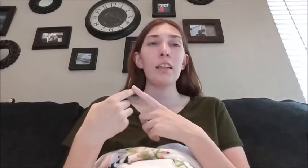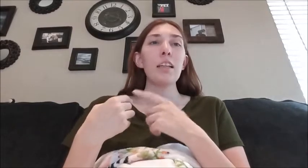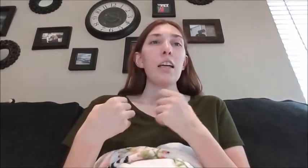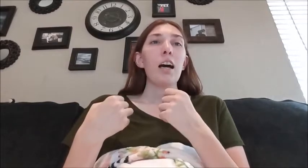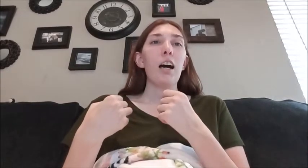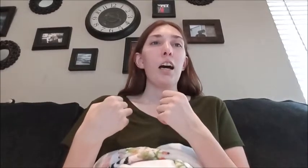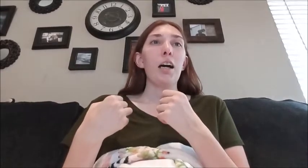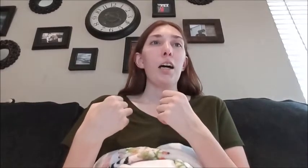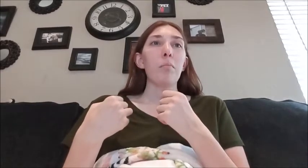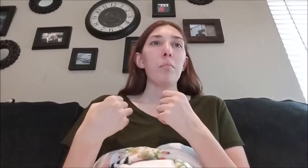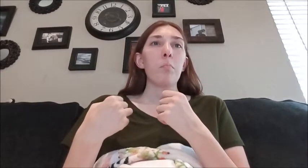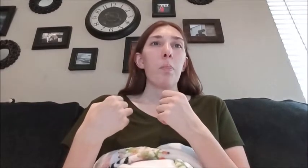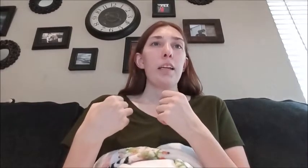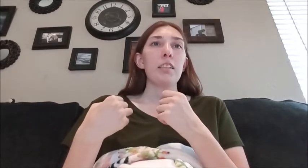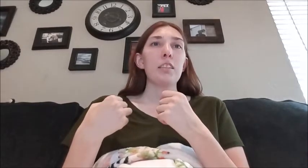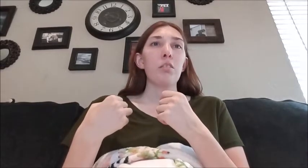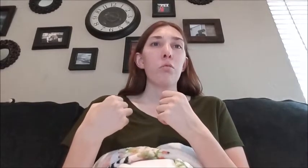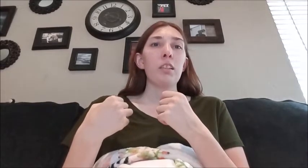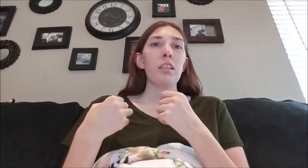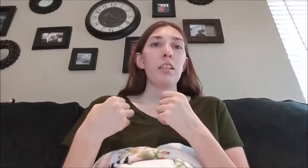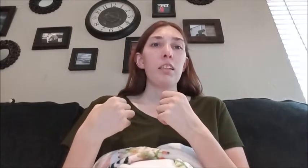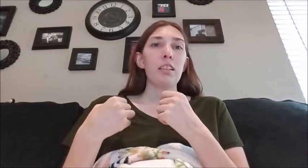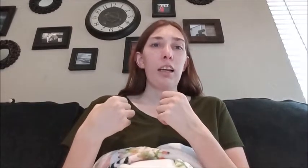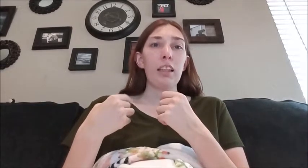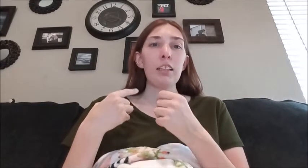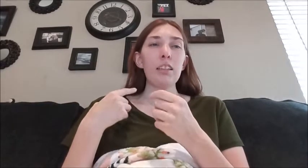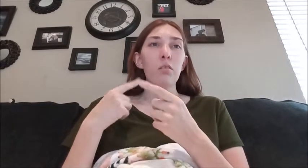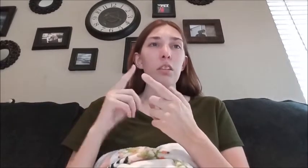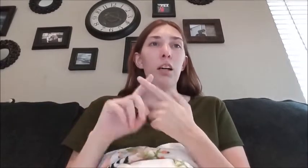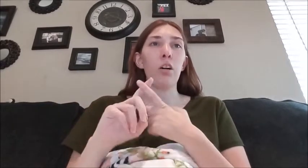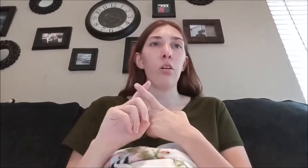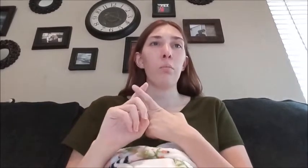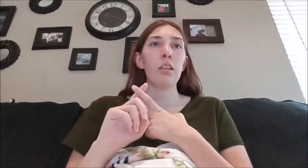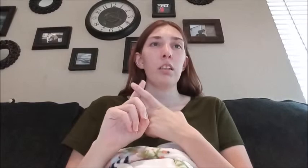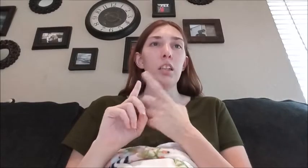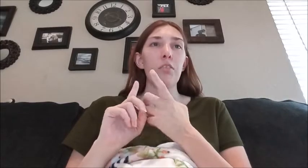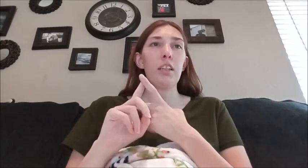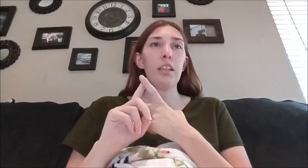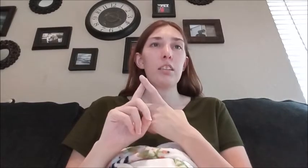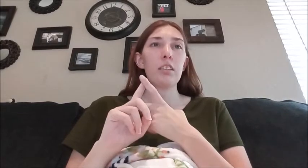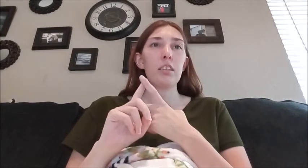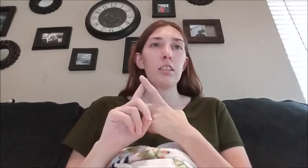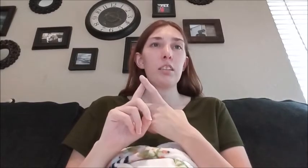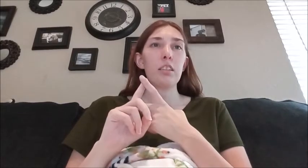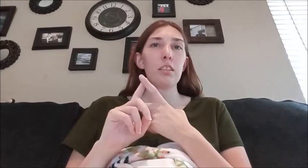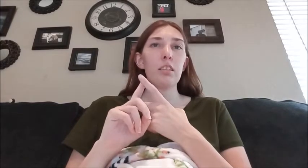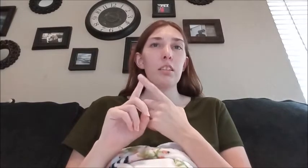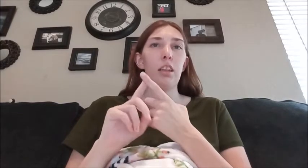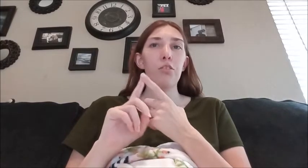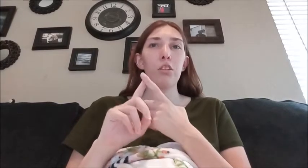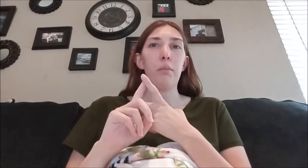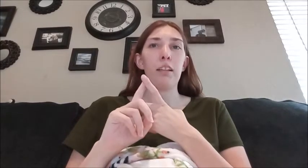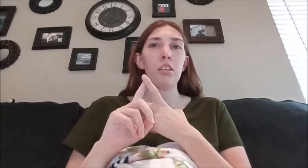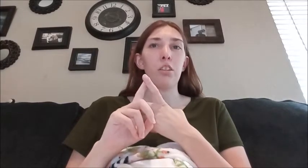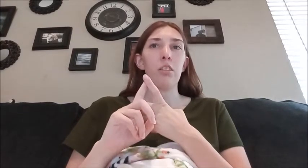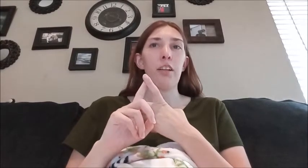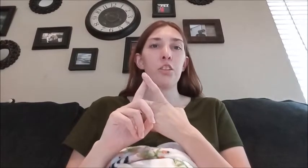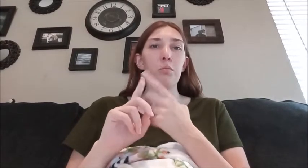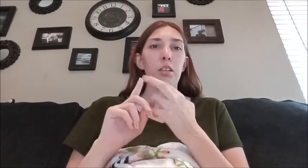um it's only I think it can only help if it's through a bacterial infection but